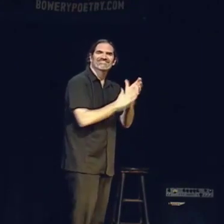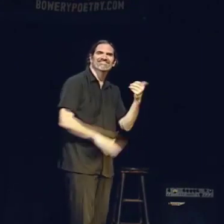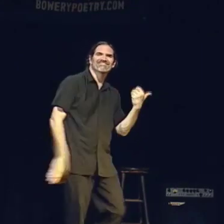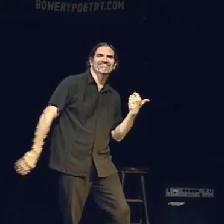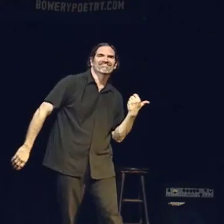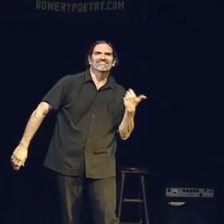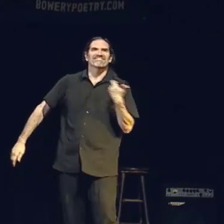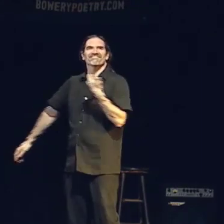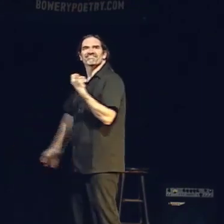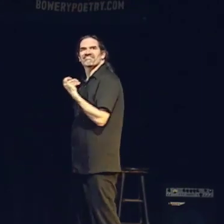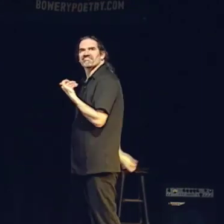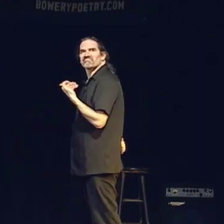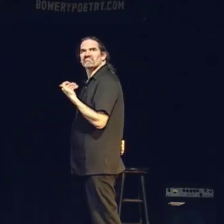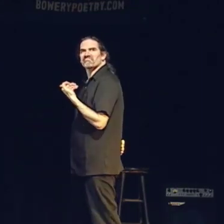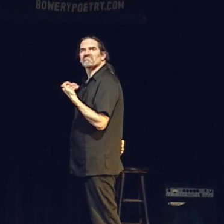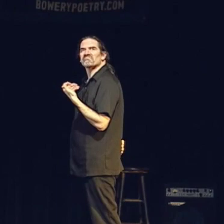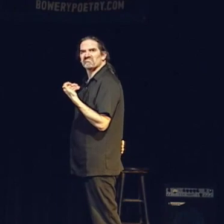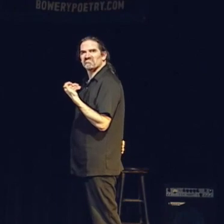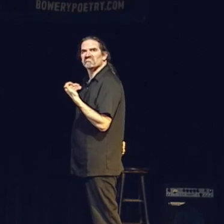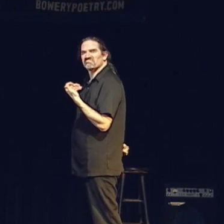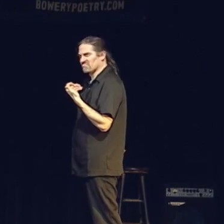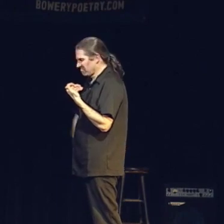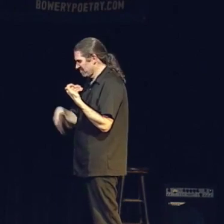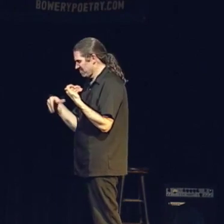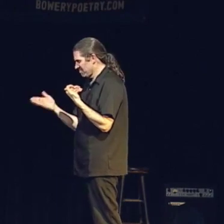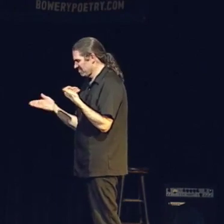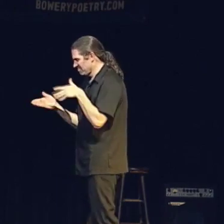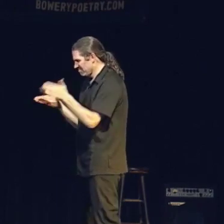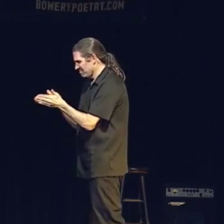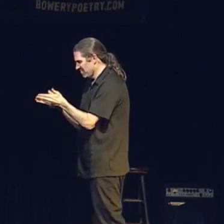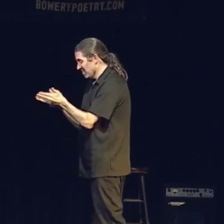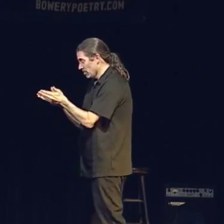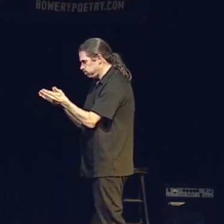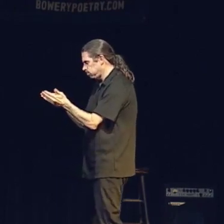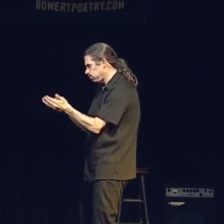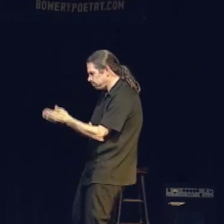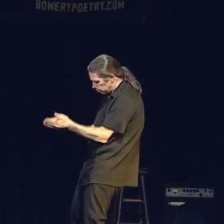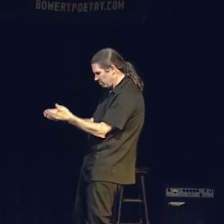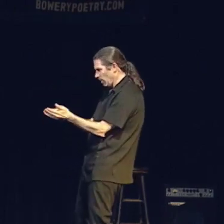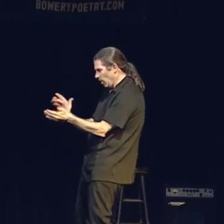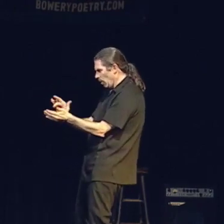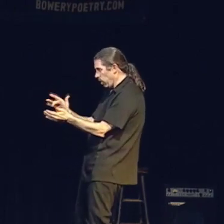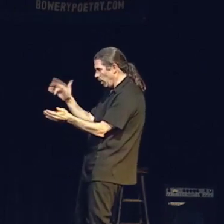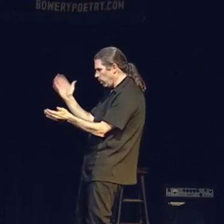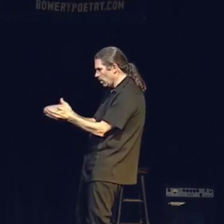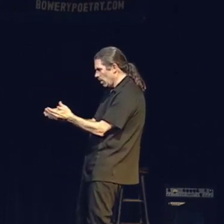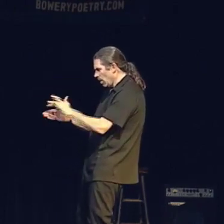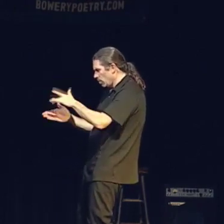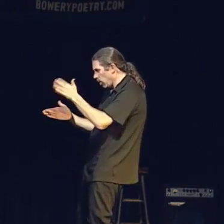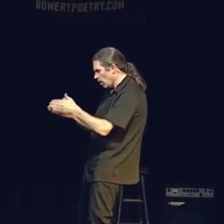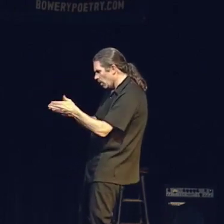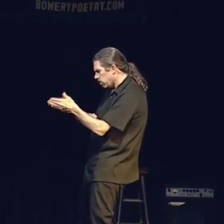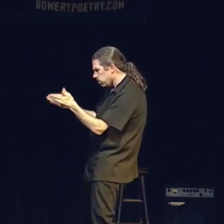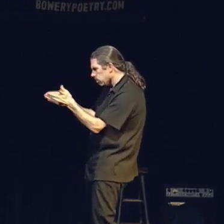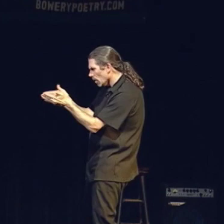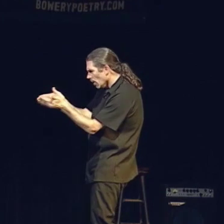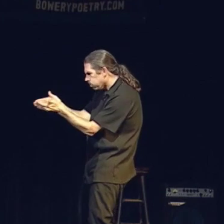With an empty book. In a boat. Fully laden. He carries off the gold.